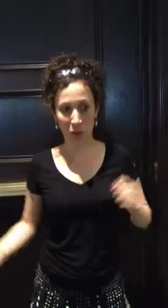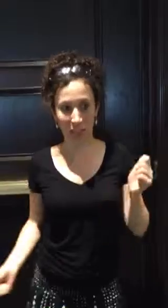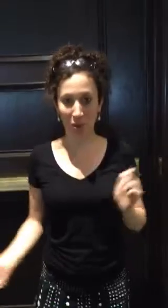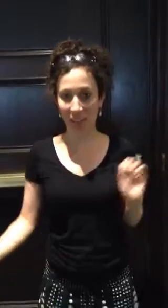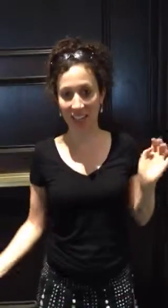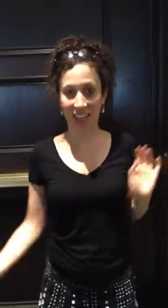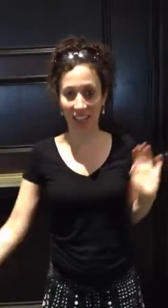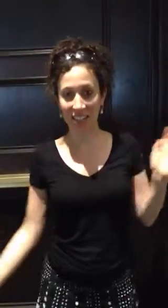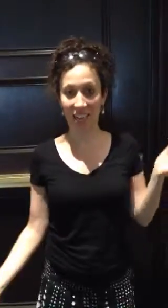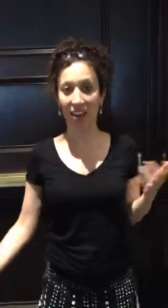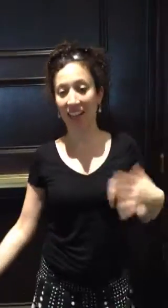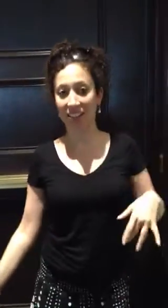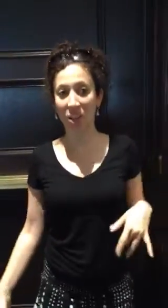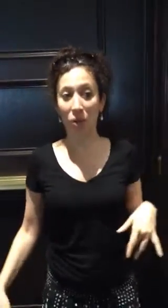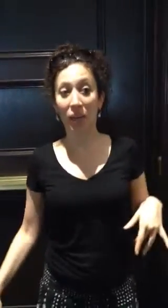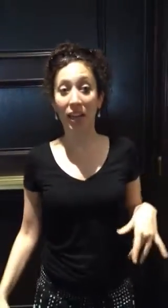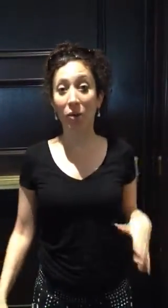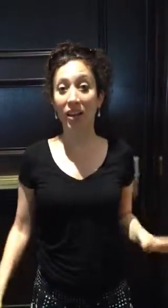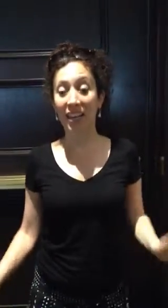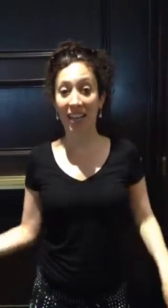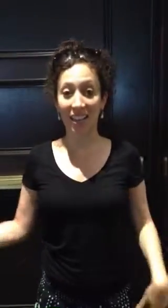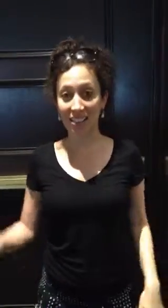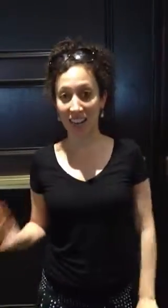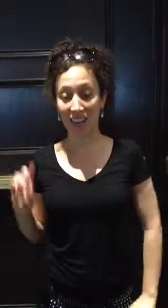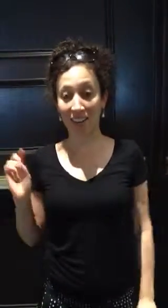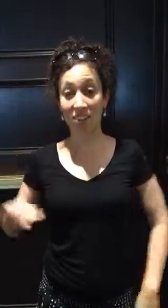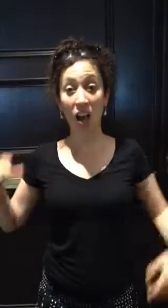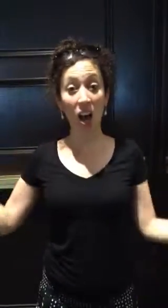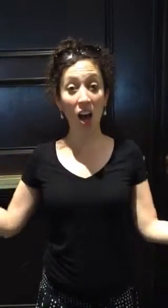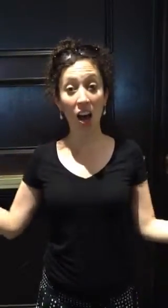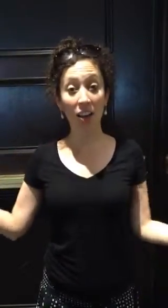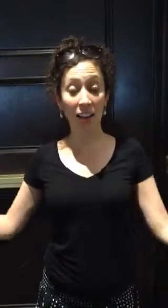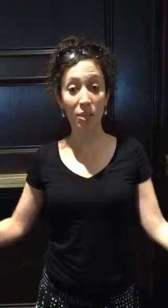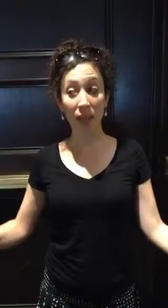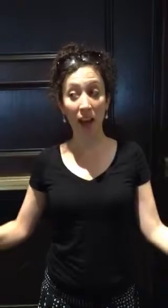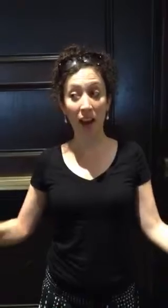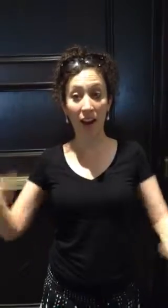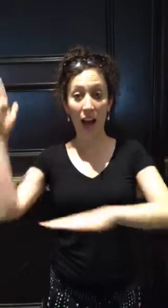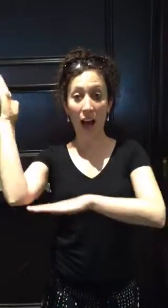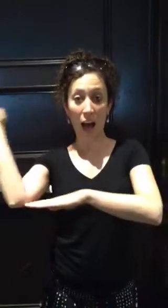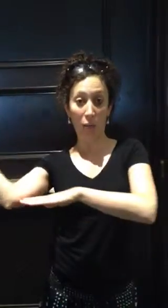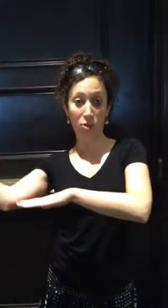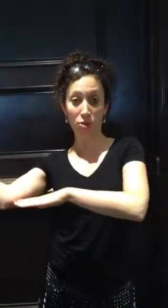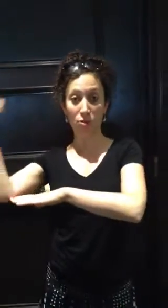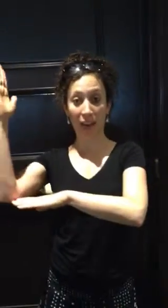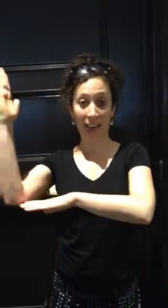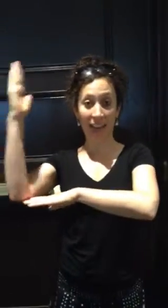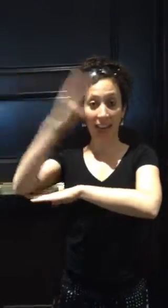We are working on our lines and on our angles. We are working on our lines and on our angles. Oh yes we are. Obtuse right angle,